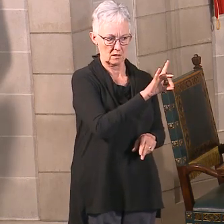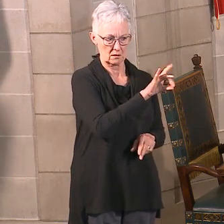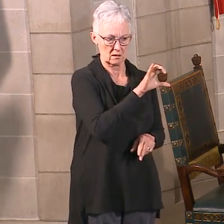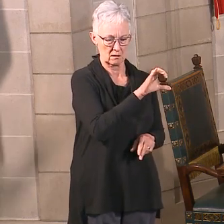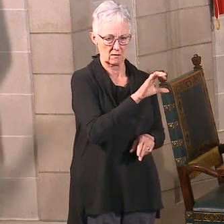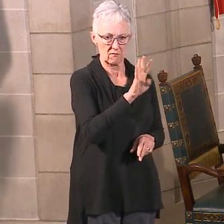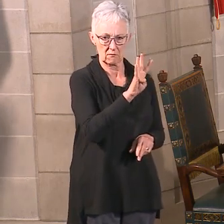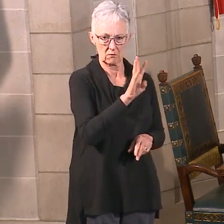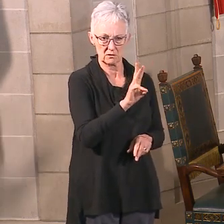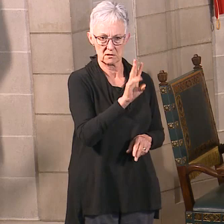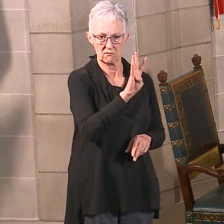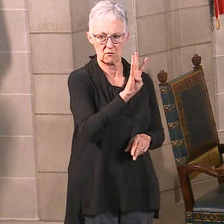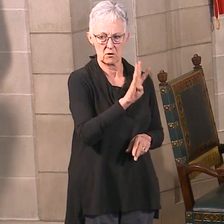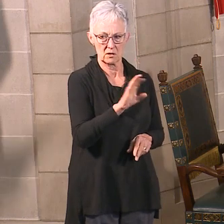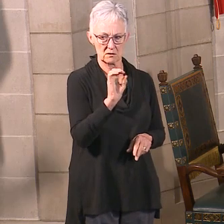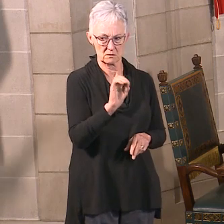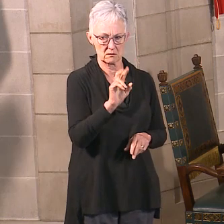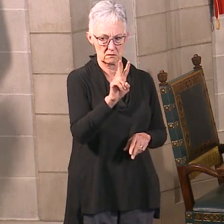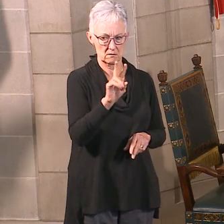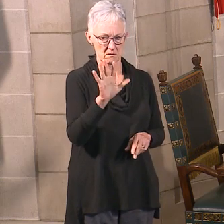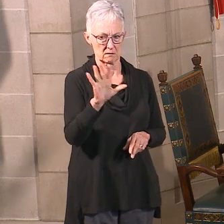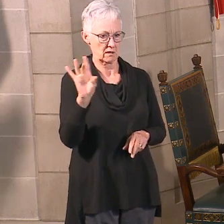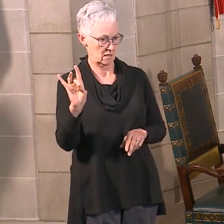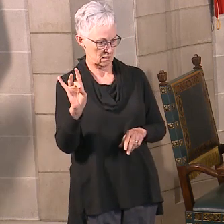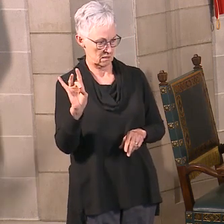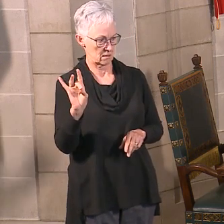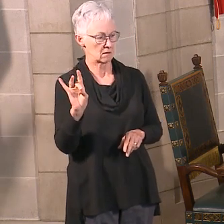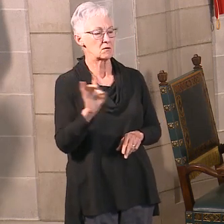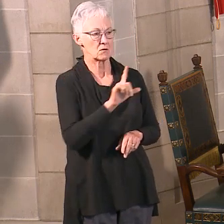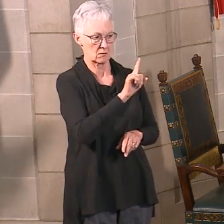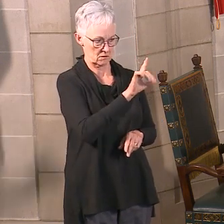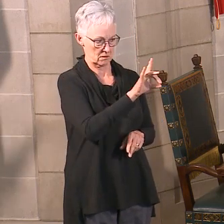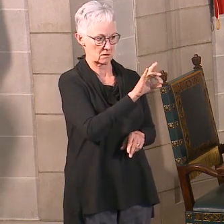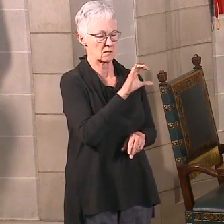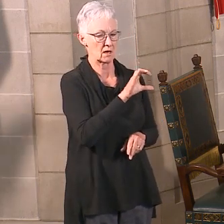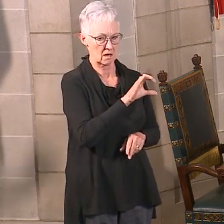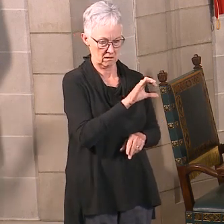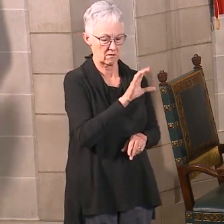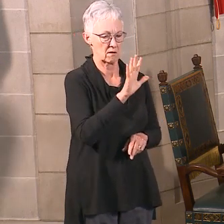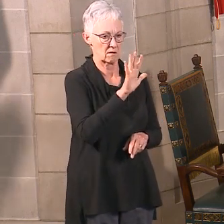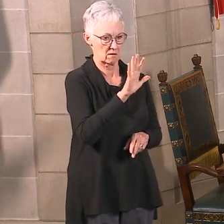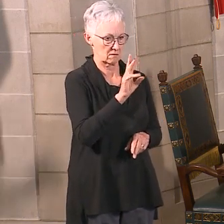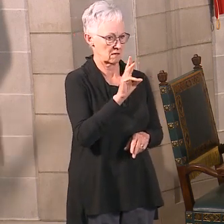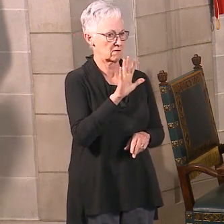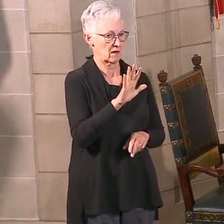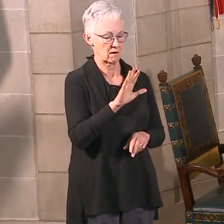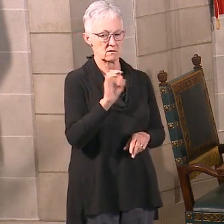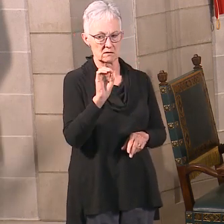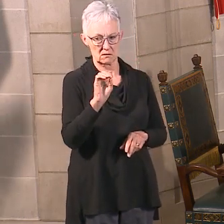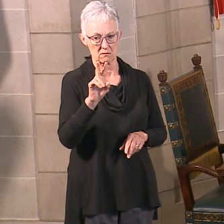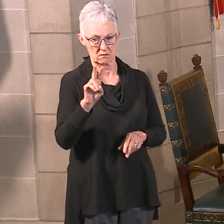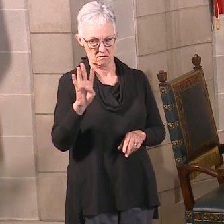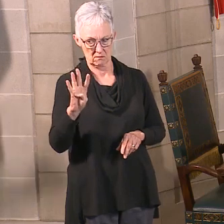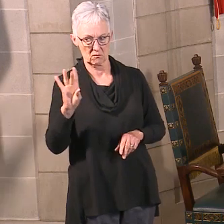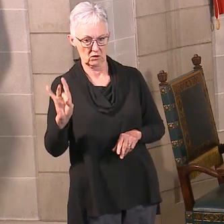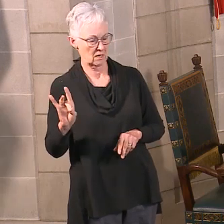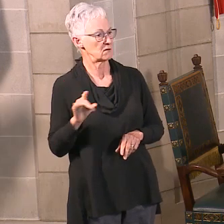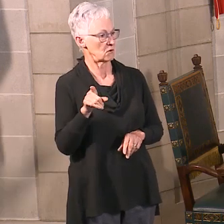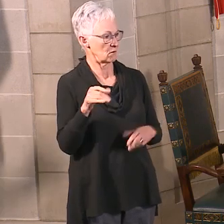-464-0258, 1-800-464-0258. There's another resource, that